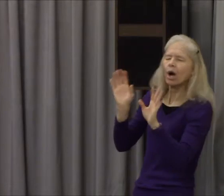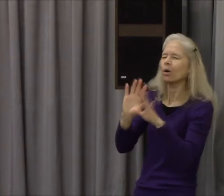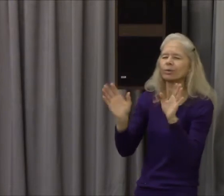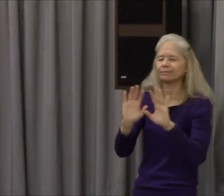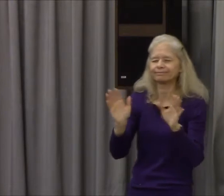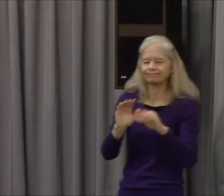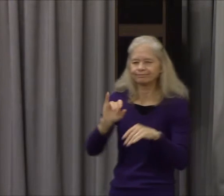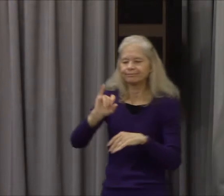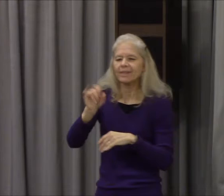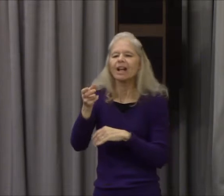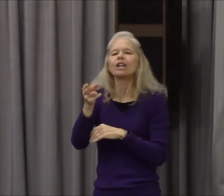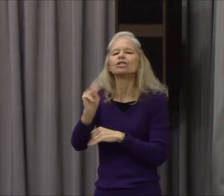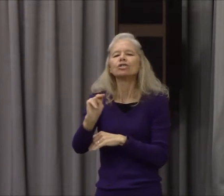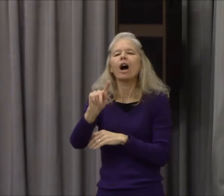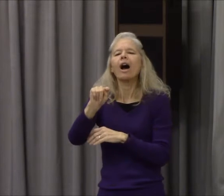behold the Lamb of God